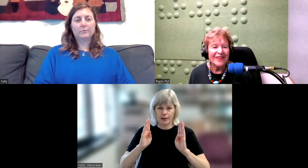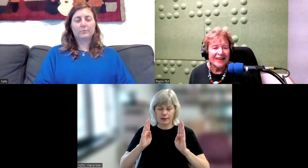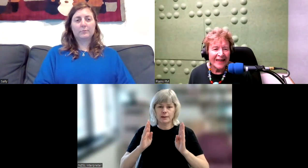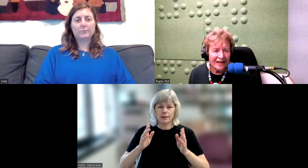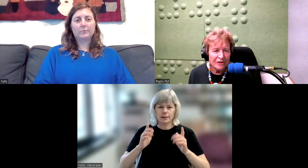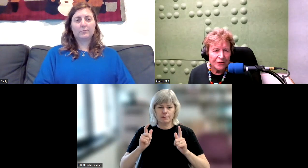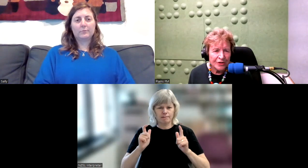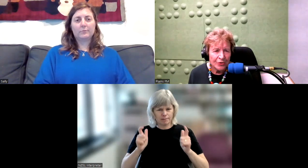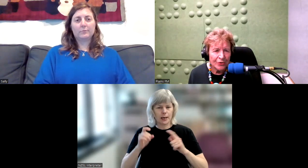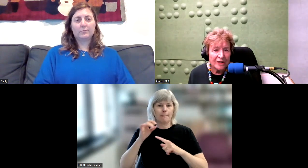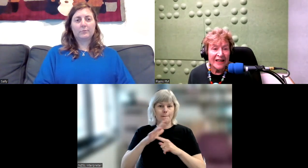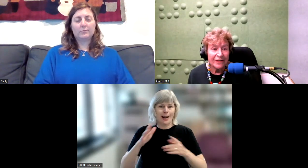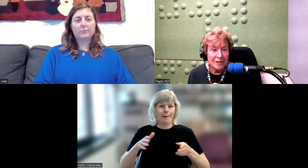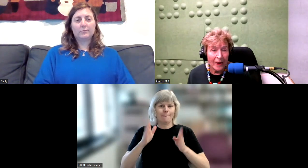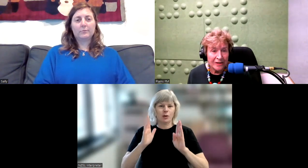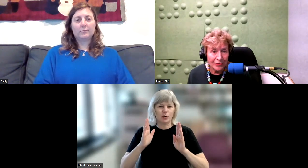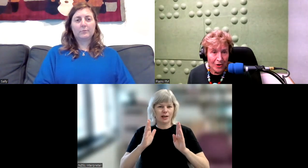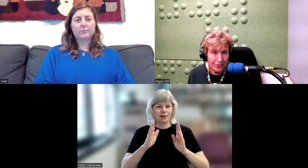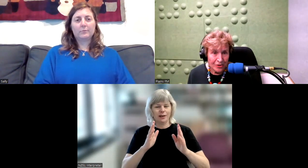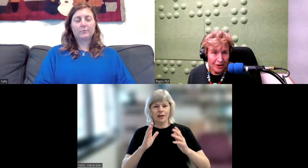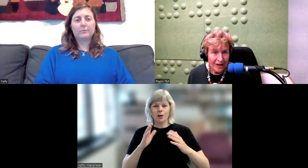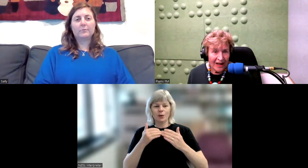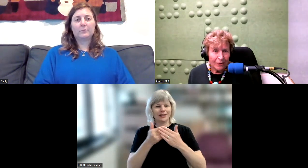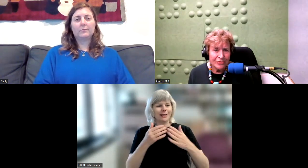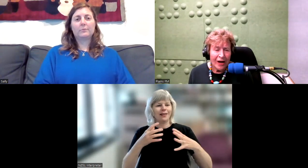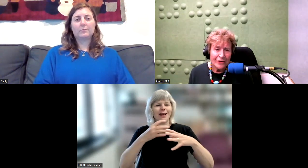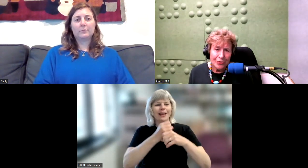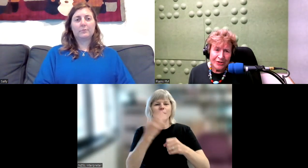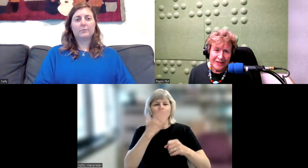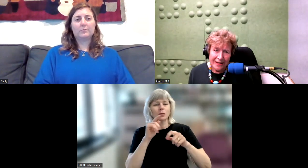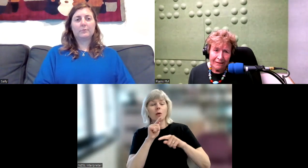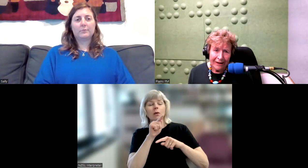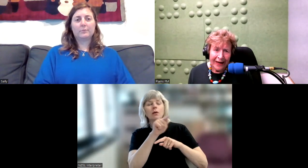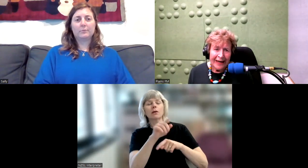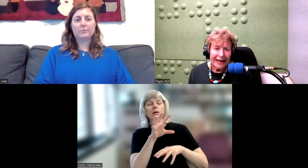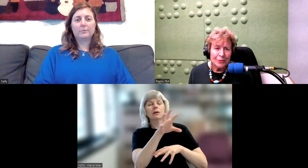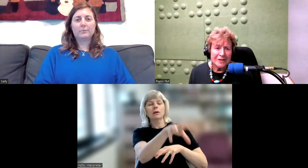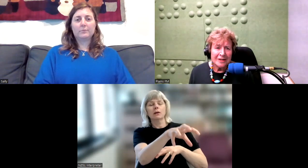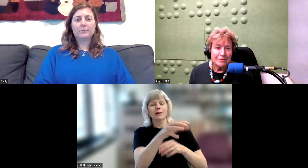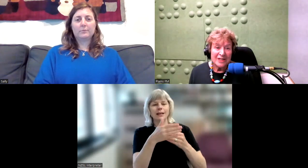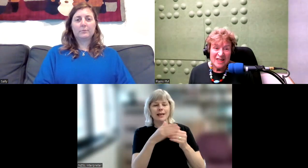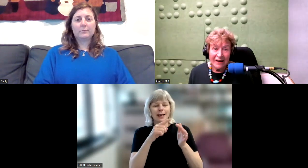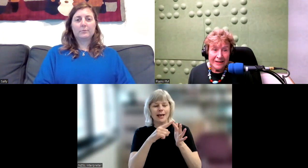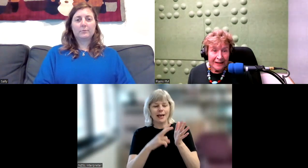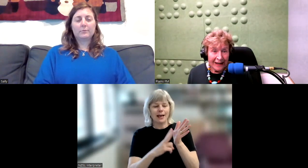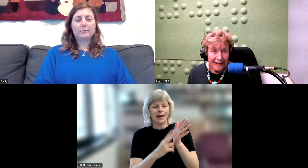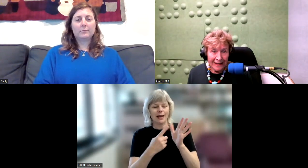the end of the school near Evans Pass Road. It was rather austere. It was designed in England.